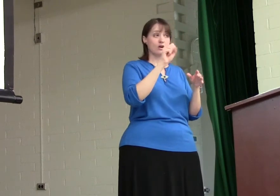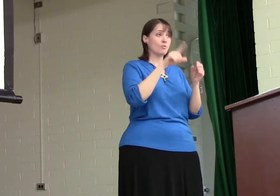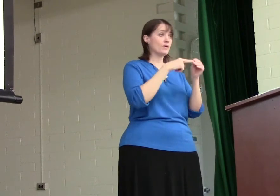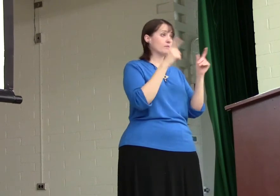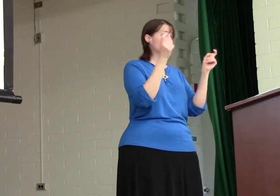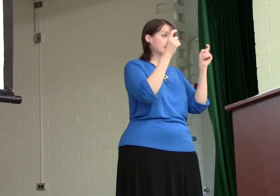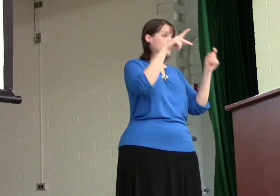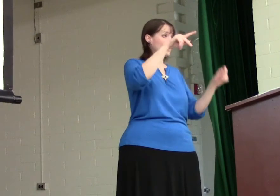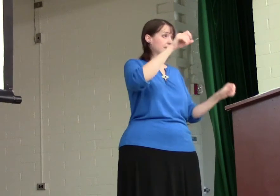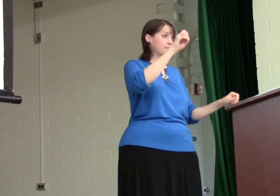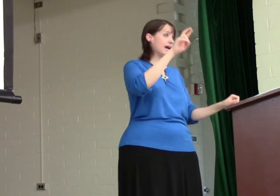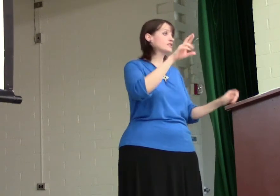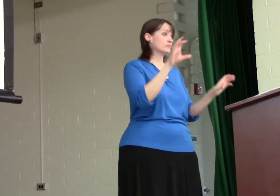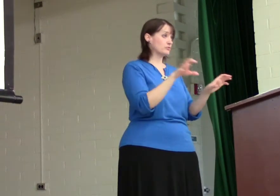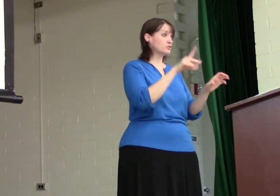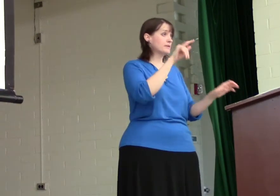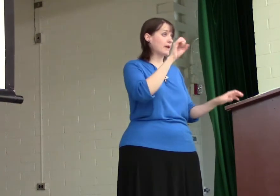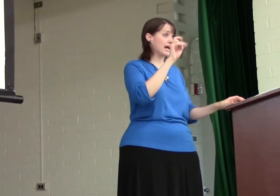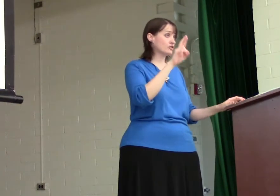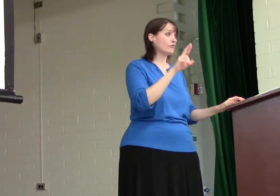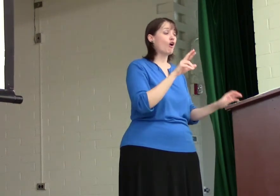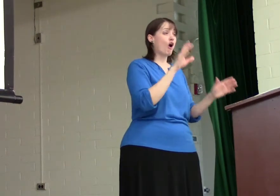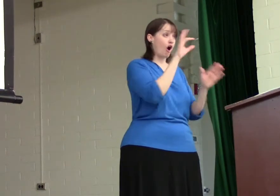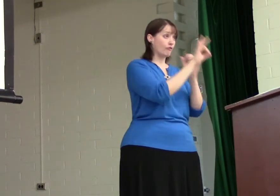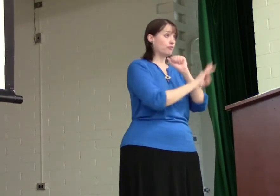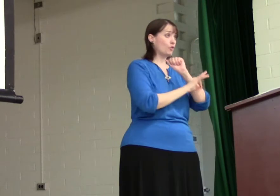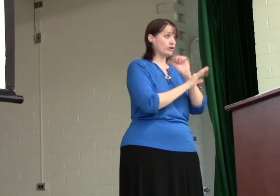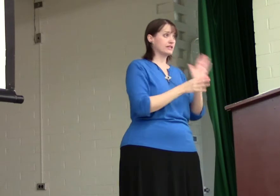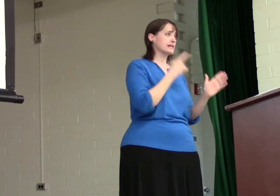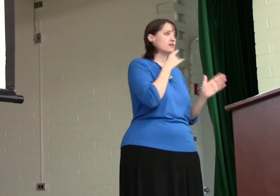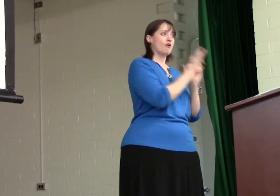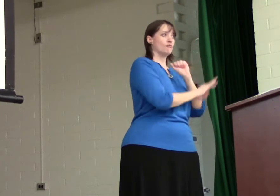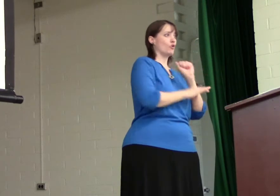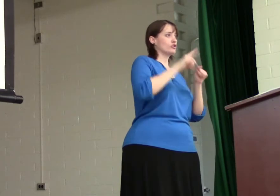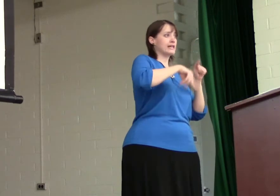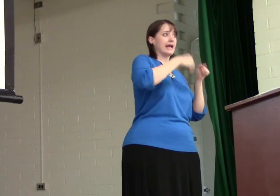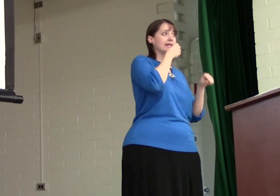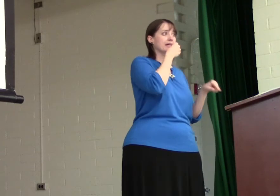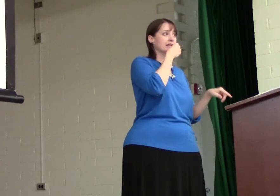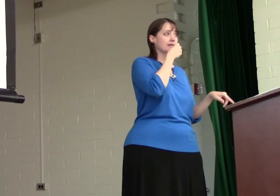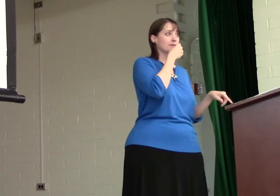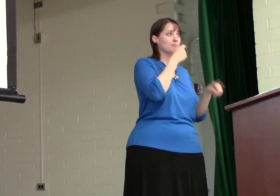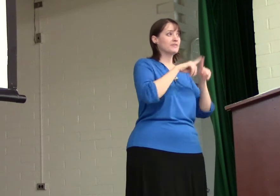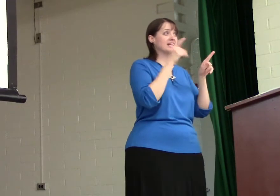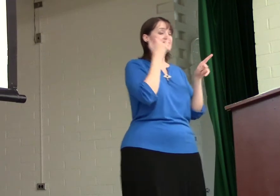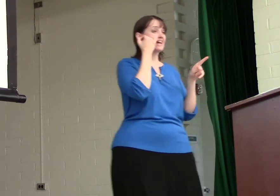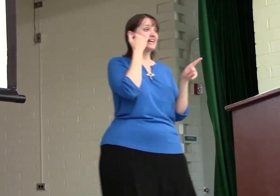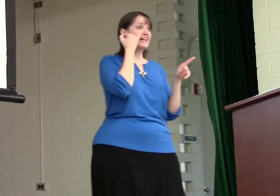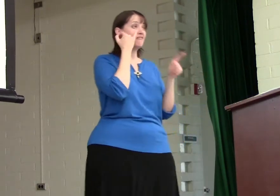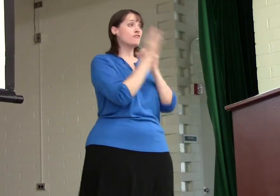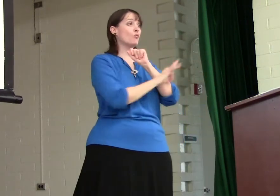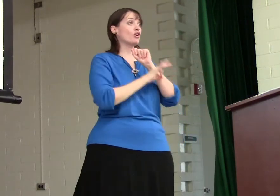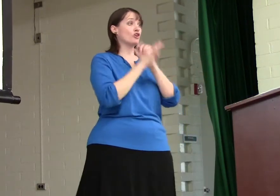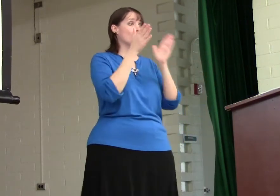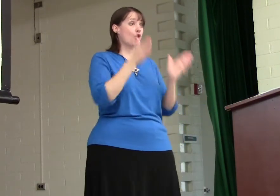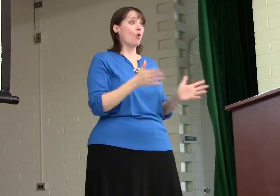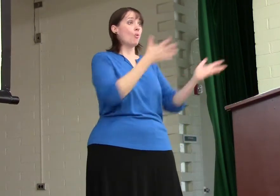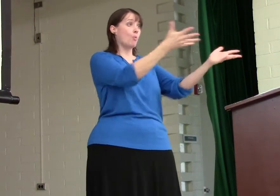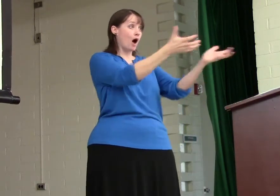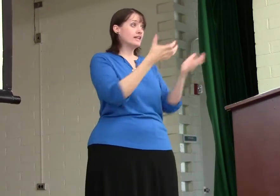when they were celebrating the Passover, when they were doing the Passover, a foreigner, it says, foreigners can't eat it. But then it said, if a foreigner wants